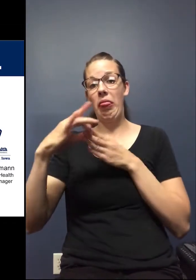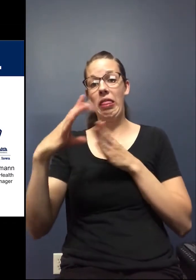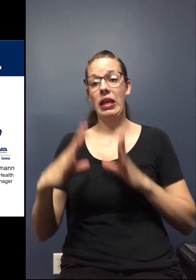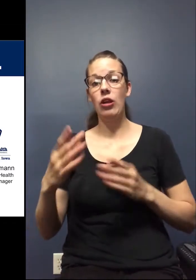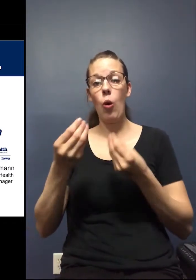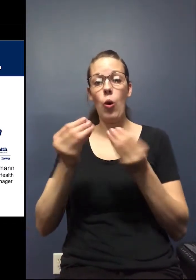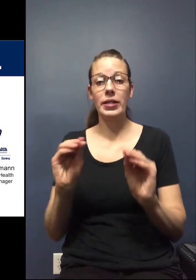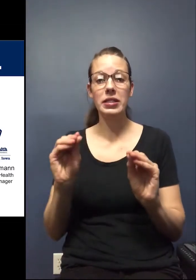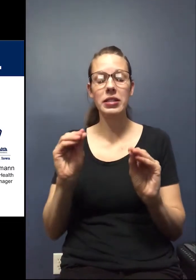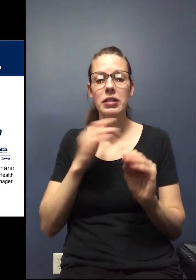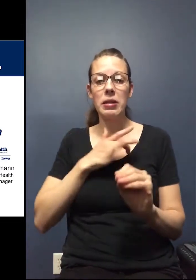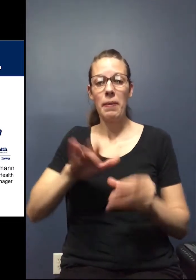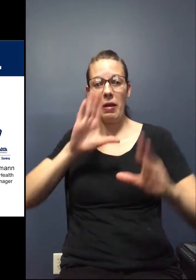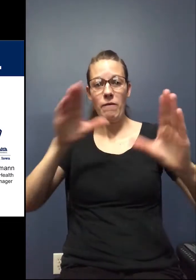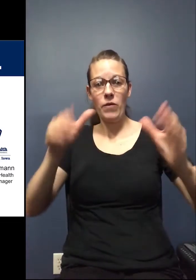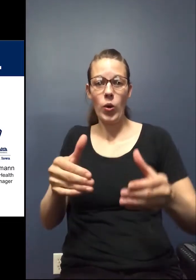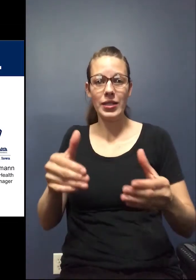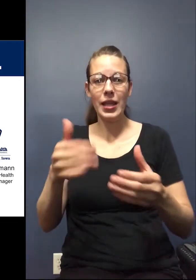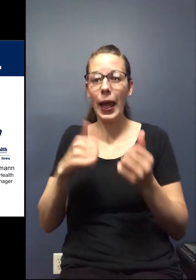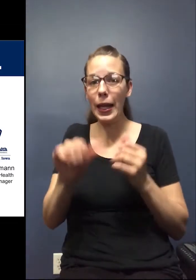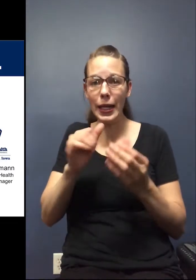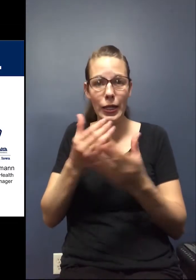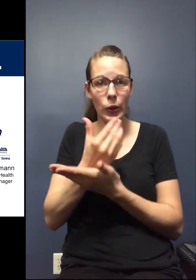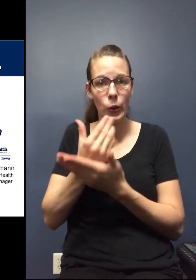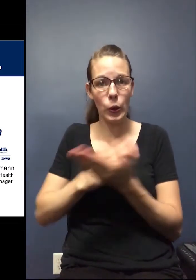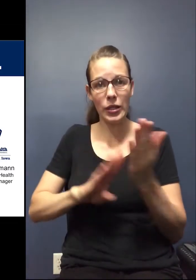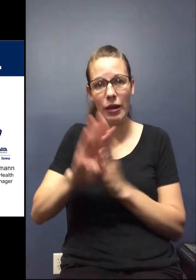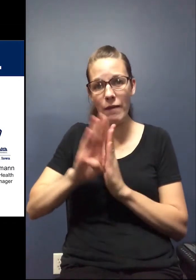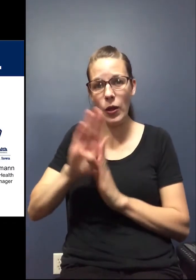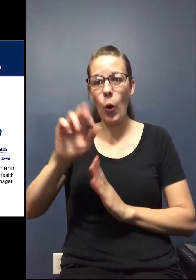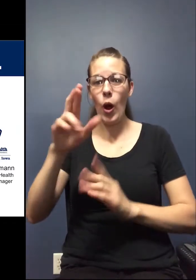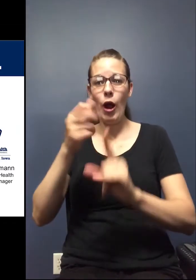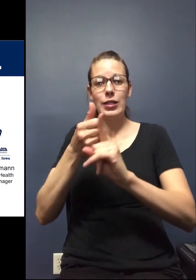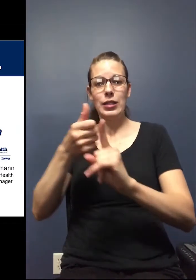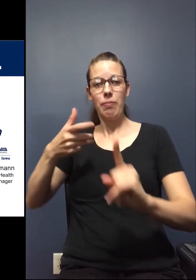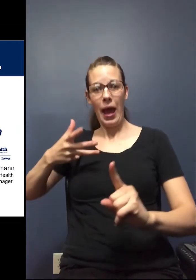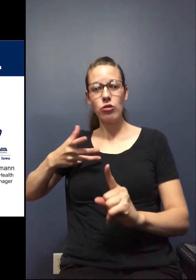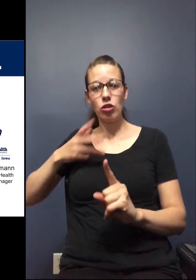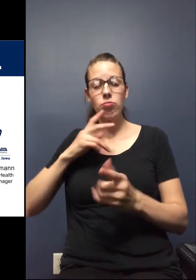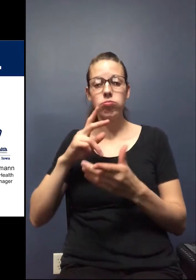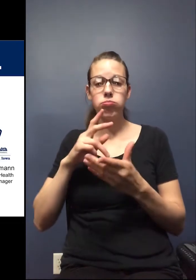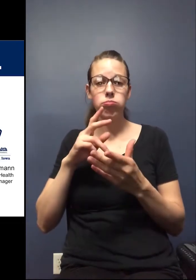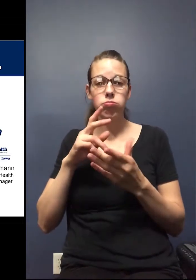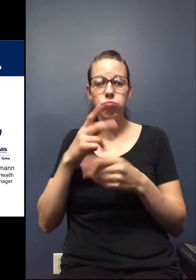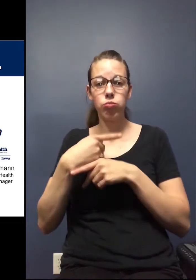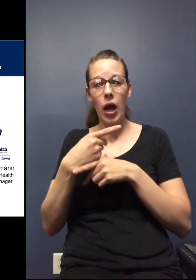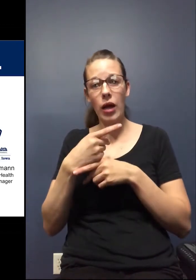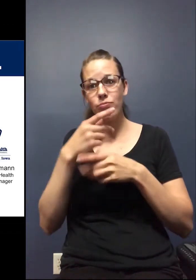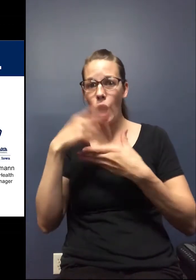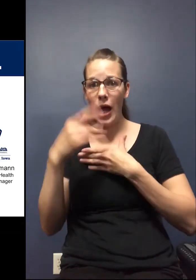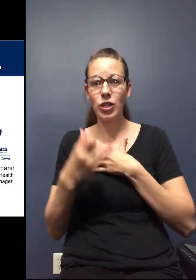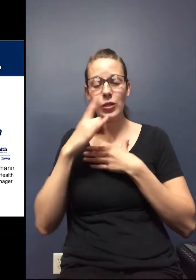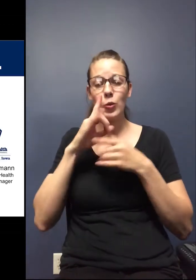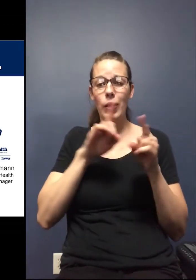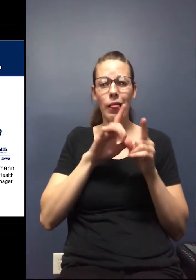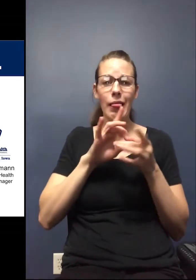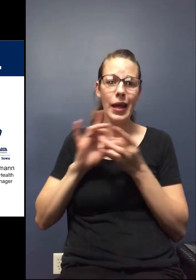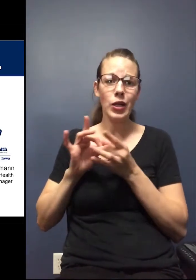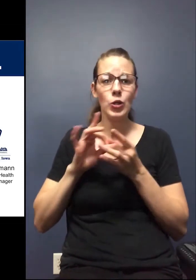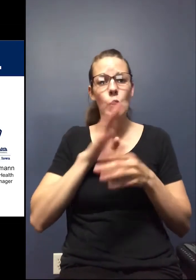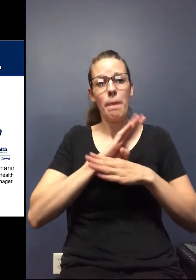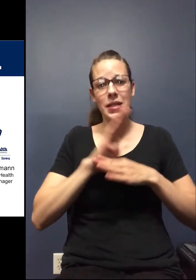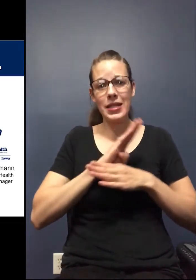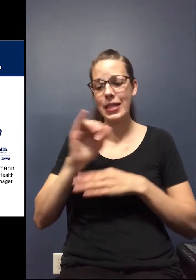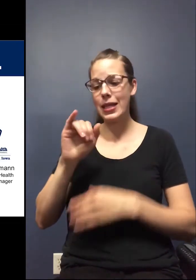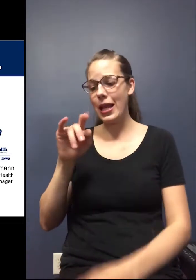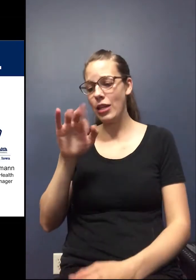lead organization, typically focusing on any new development or expansion projects of business and industry here in the Marion